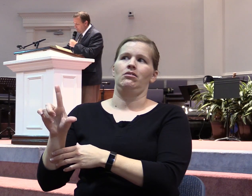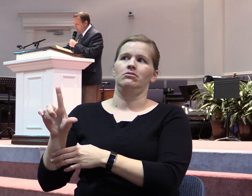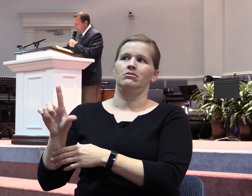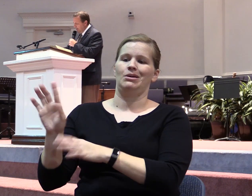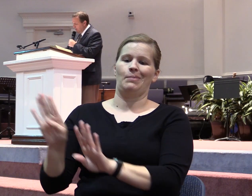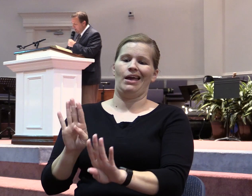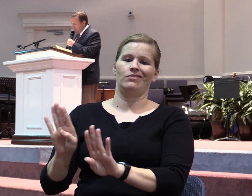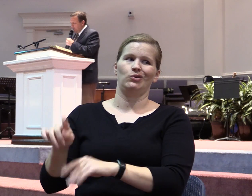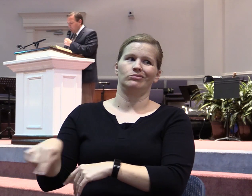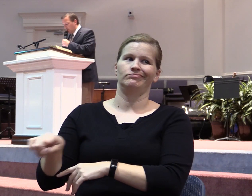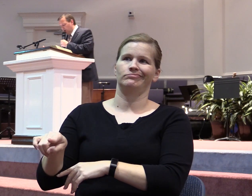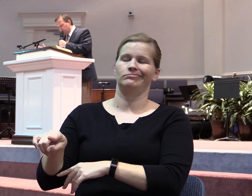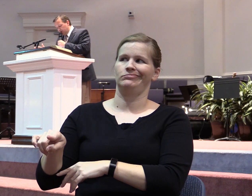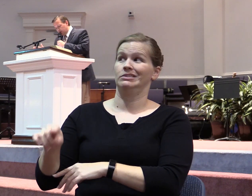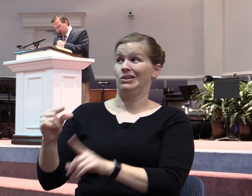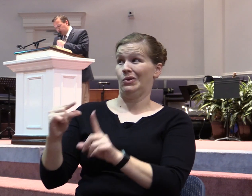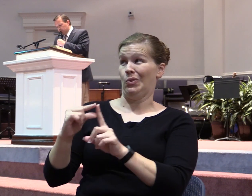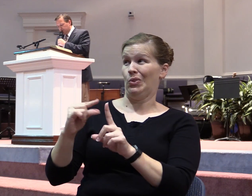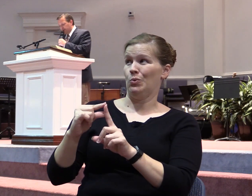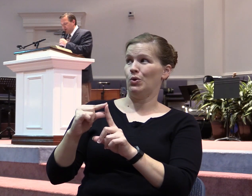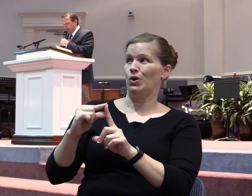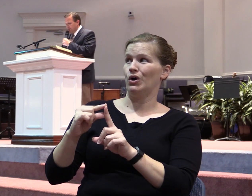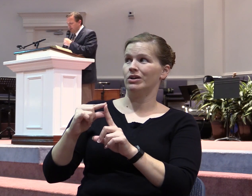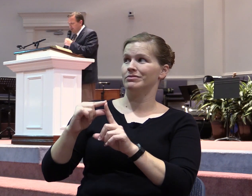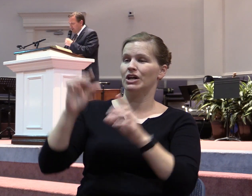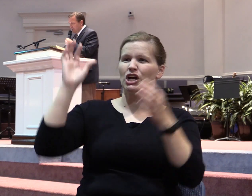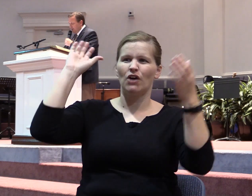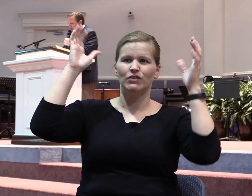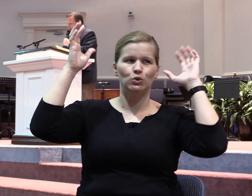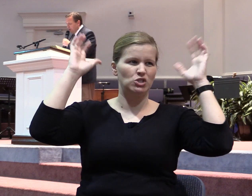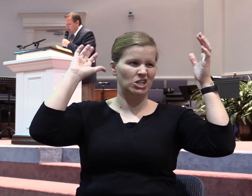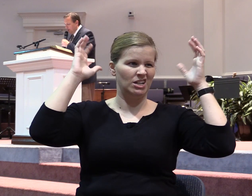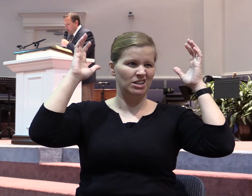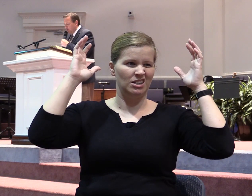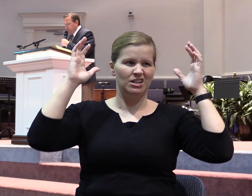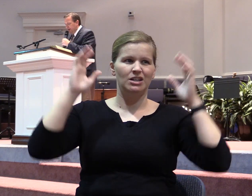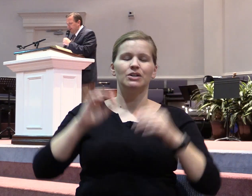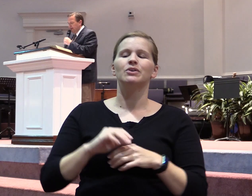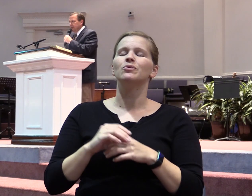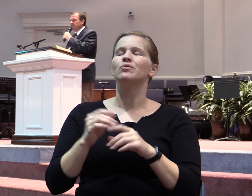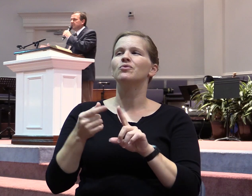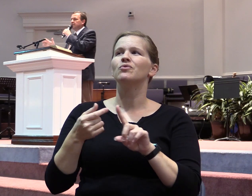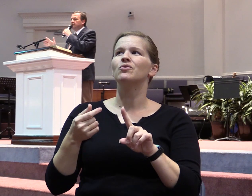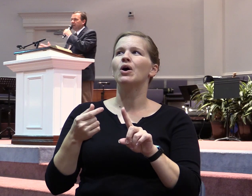Now, the word confusion there comes from a Greek word meaning instability